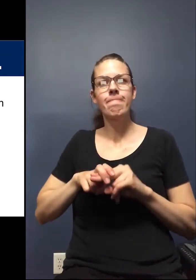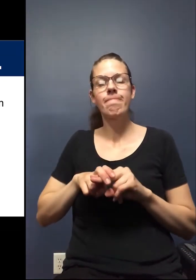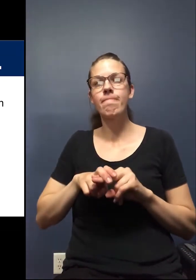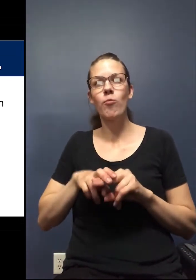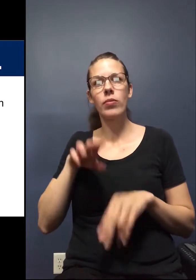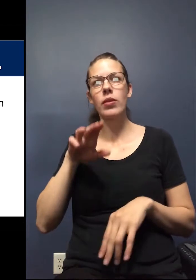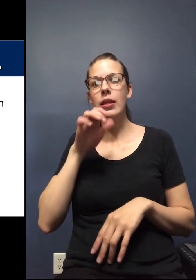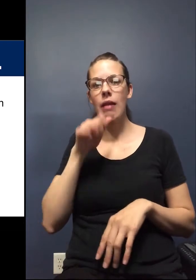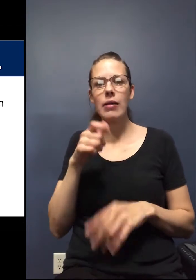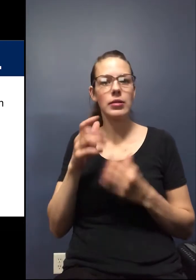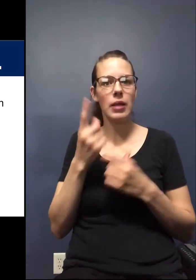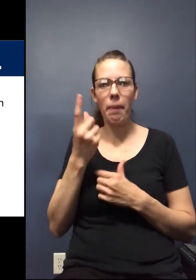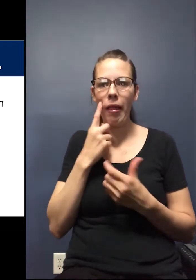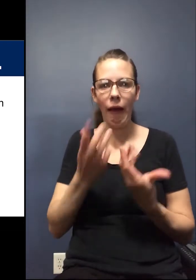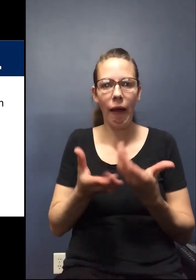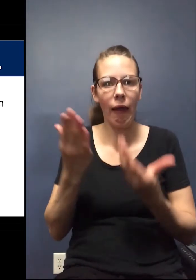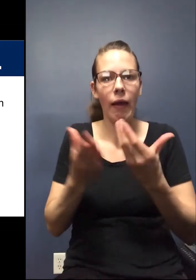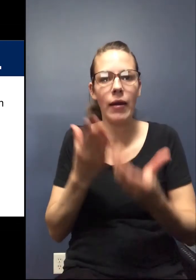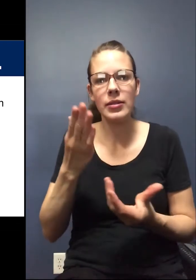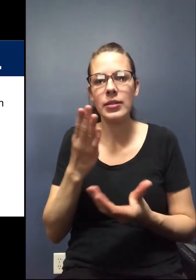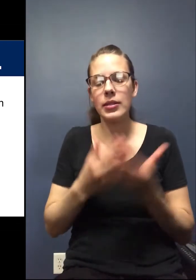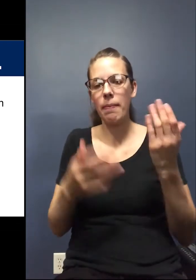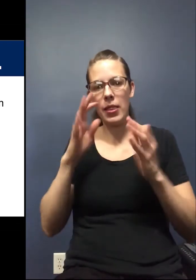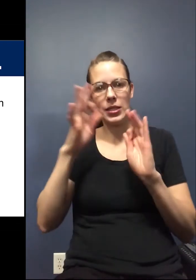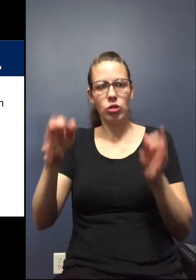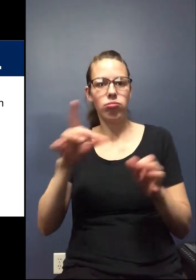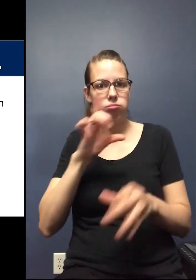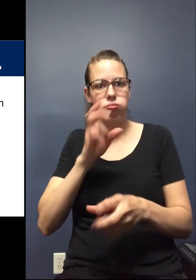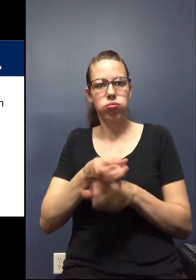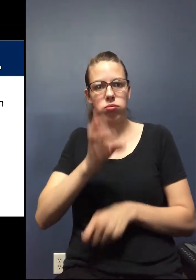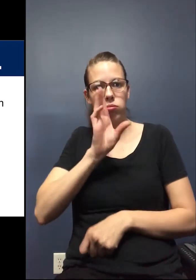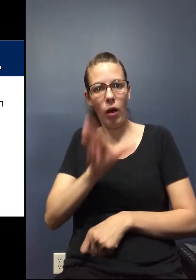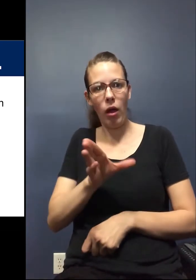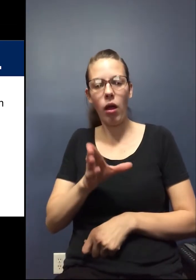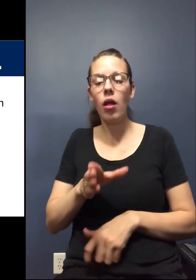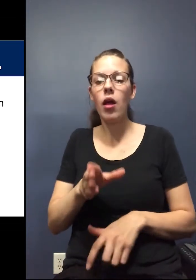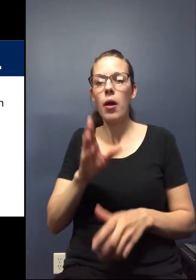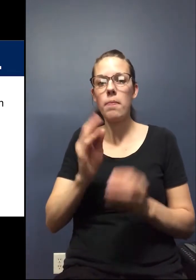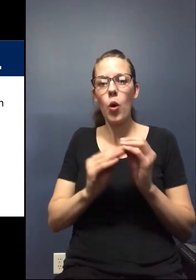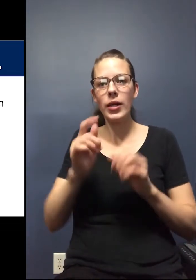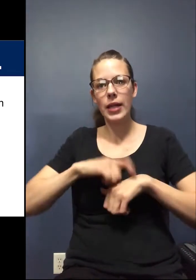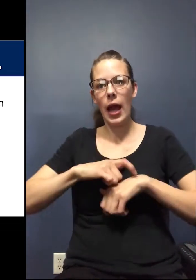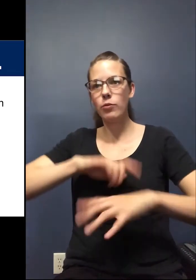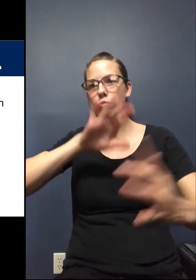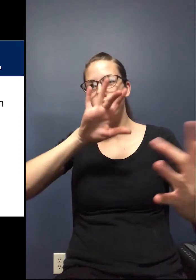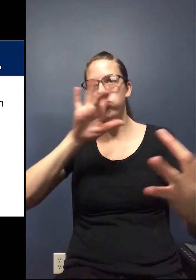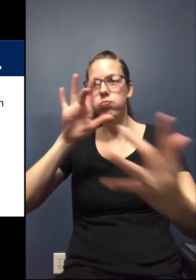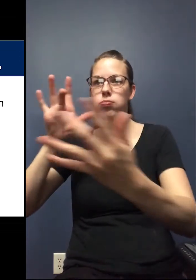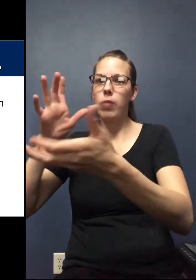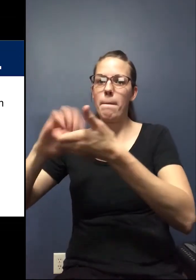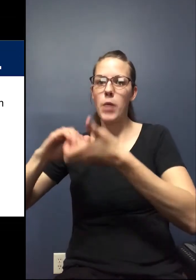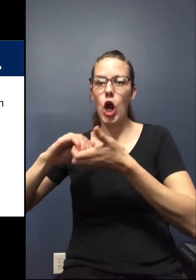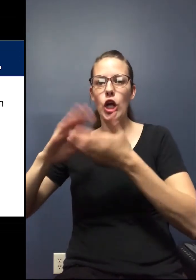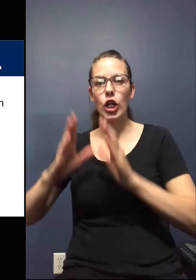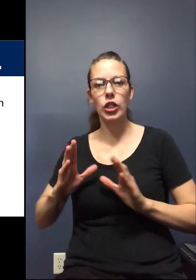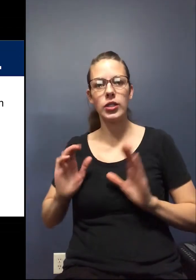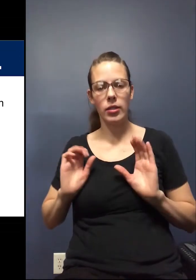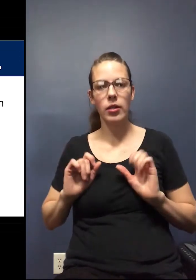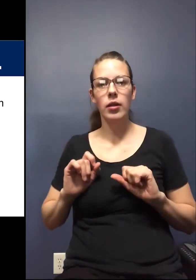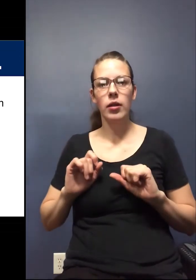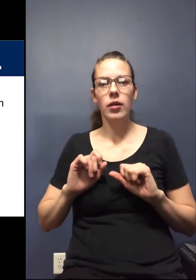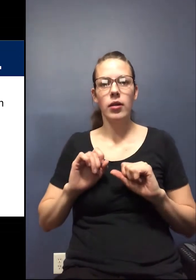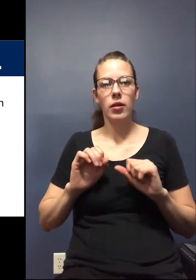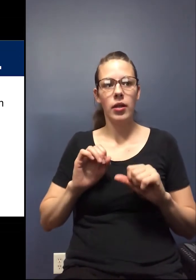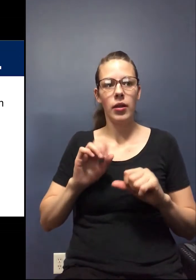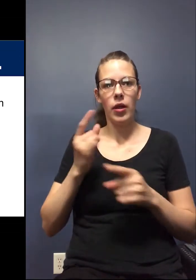It's not going to be something that's going to be easy. Some of those decisions aren't going to be easy, but I think the more time you reach out to the partners you're used to working with,